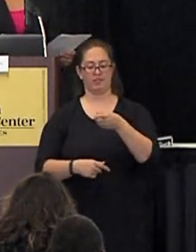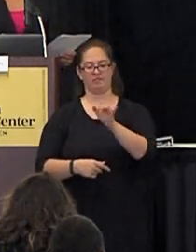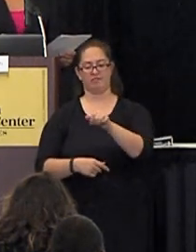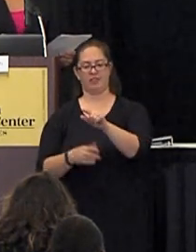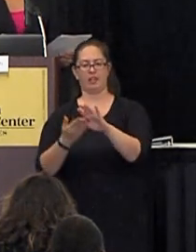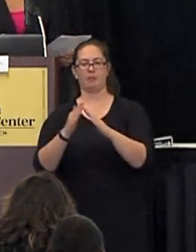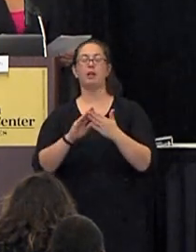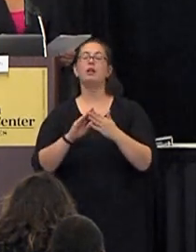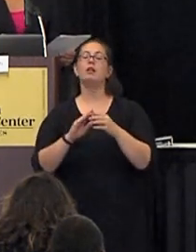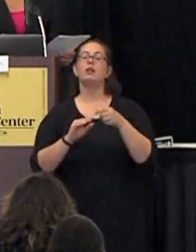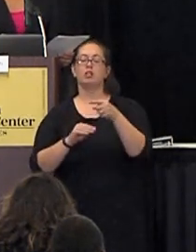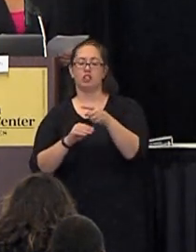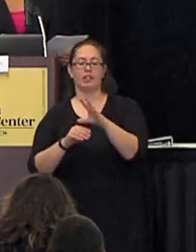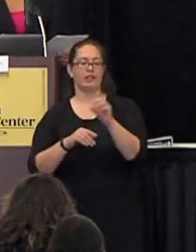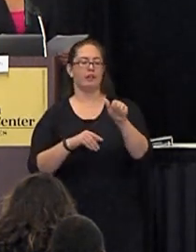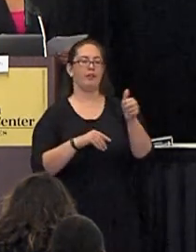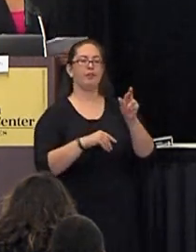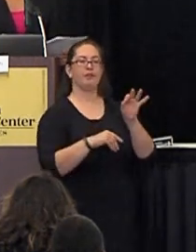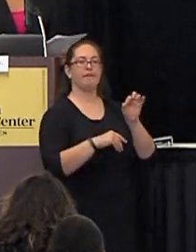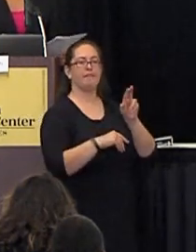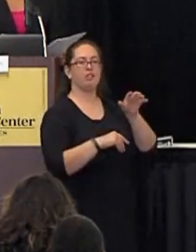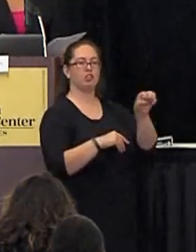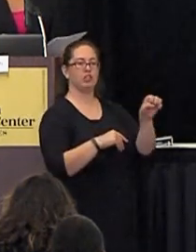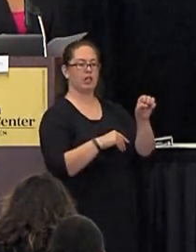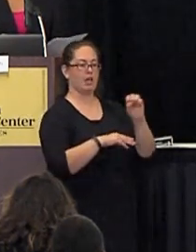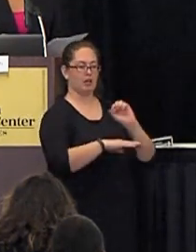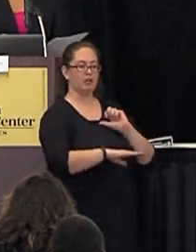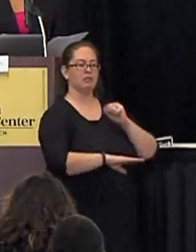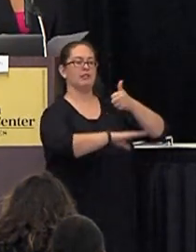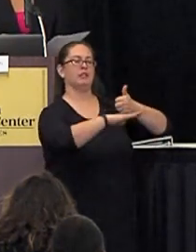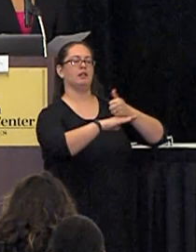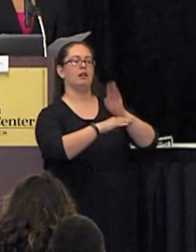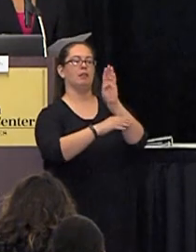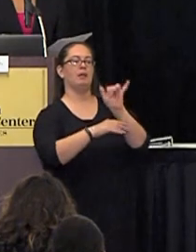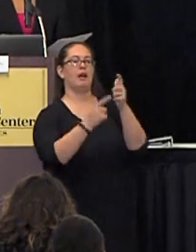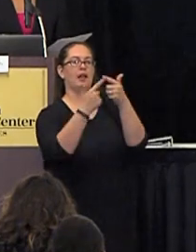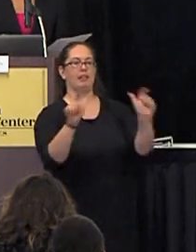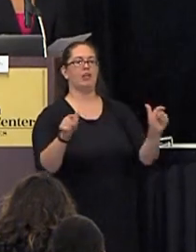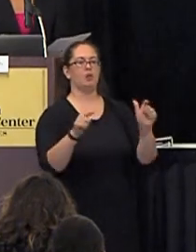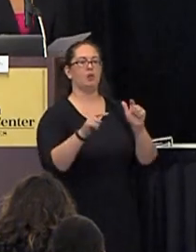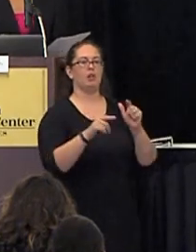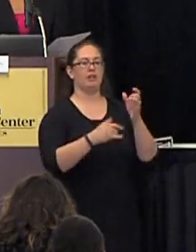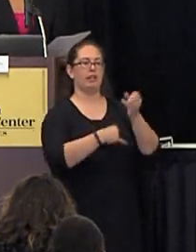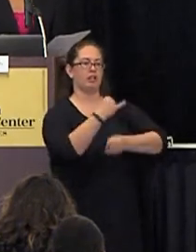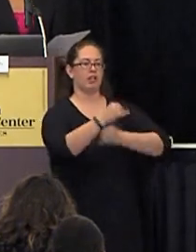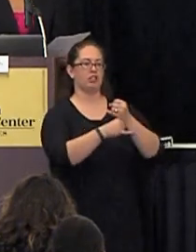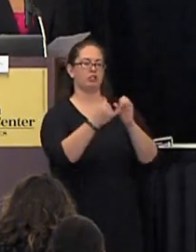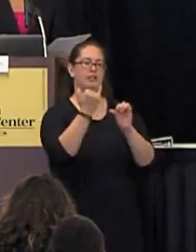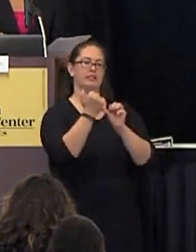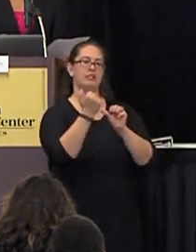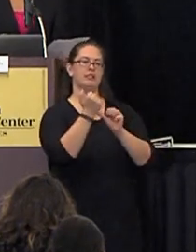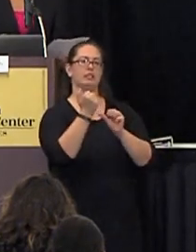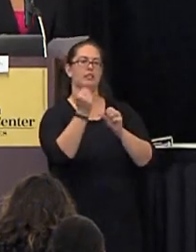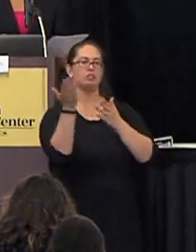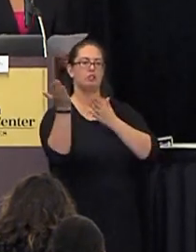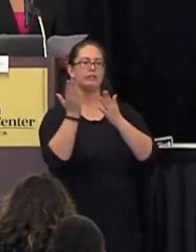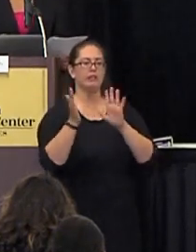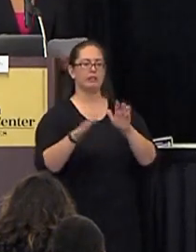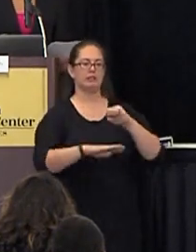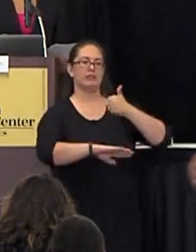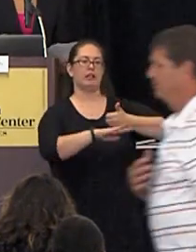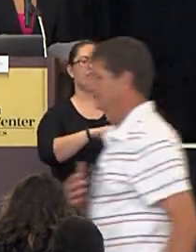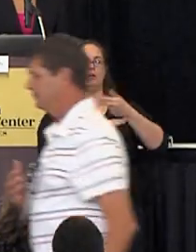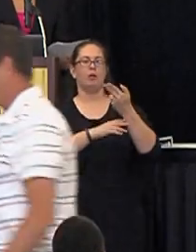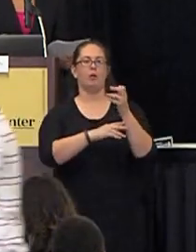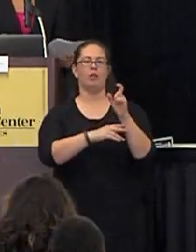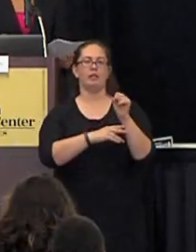she along with a fellow refugee founded bilingual international assistant services to establish a system of holistic